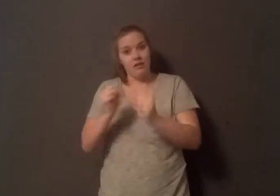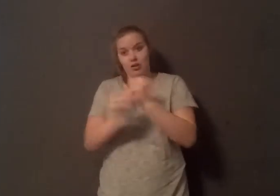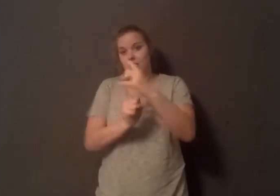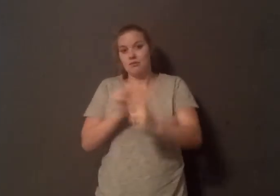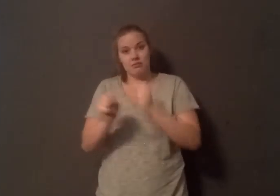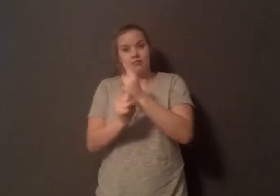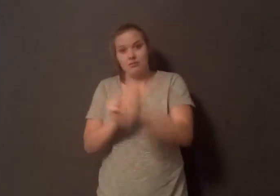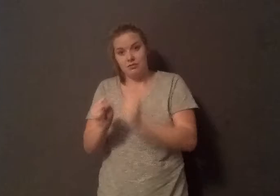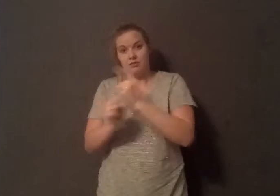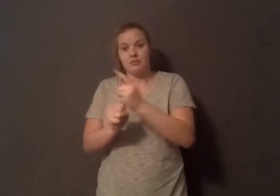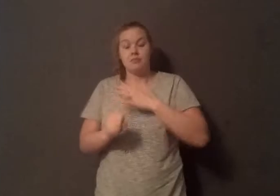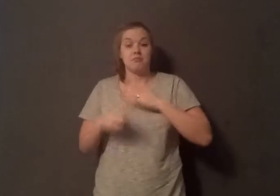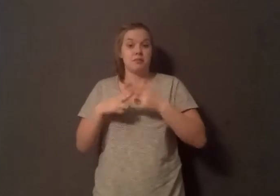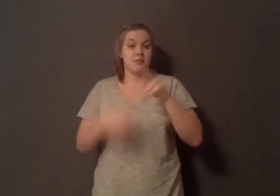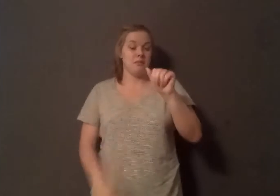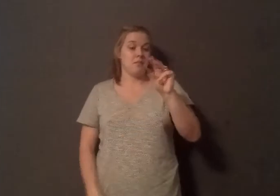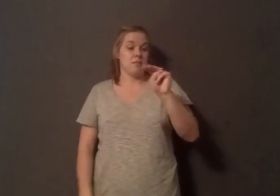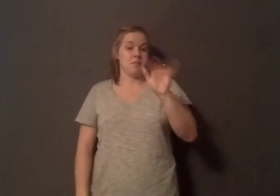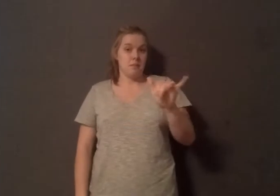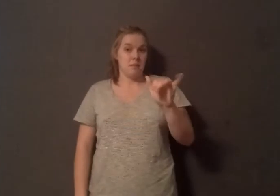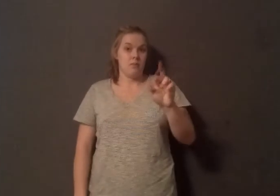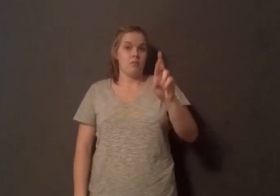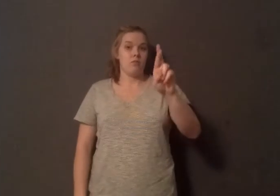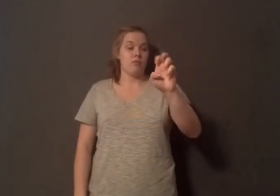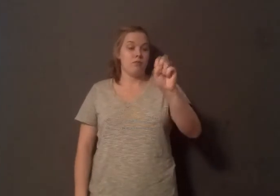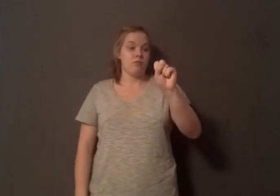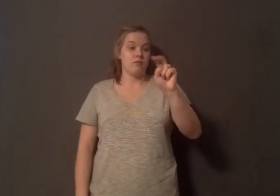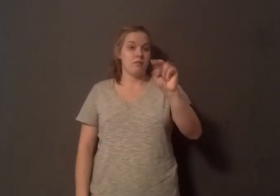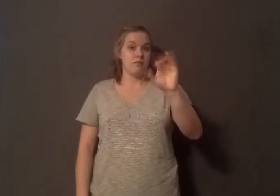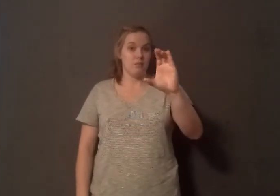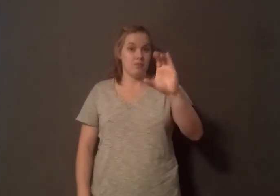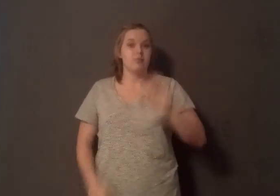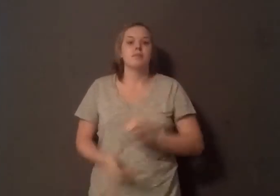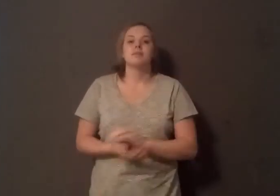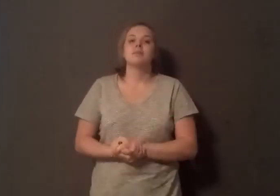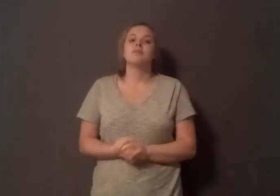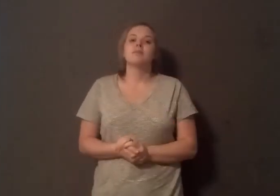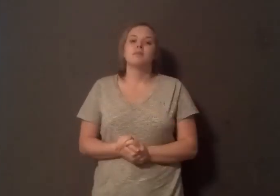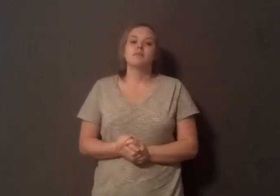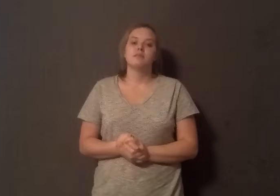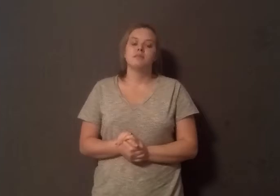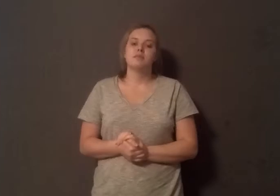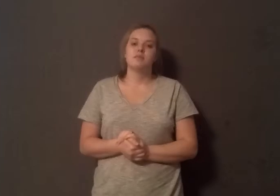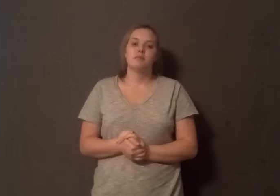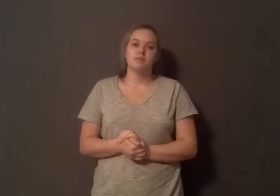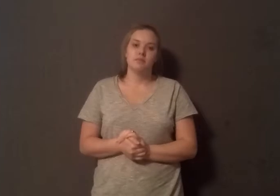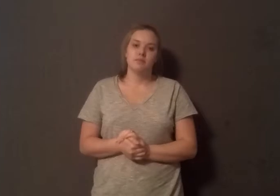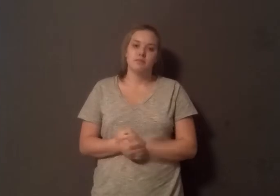My name is Amy Resnick, and I'm from Swampscott, Massachusetts, a little bit north of Boston. And I recently went to my doctor